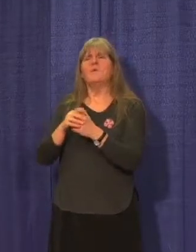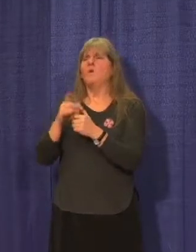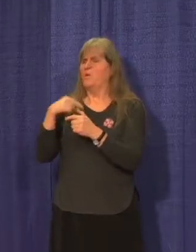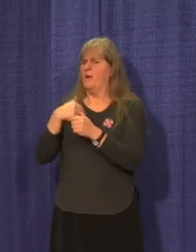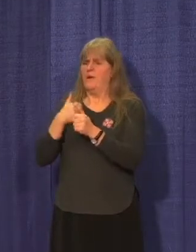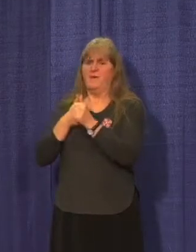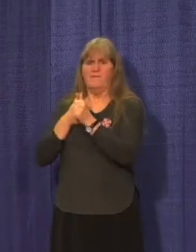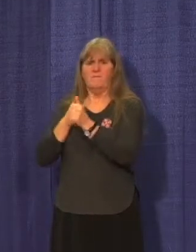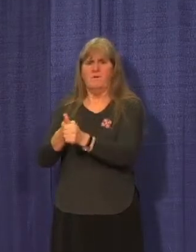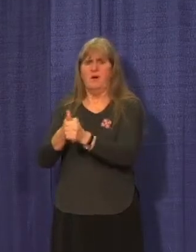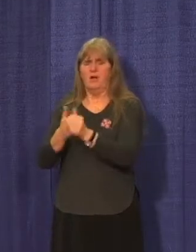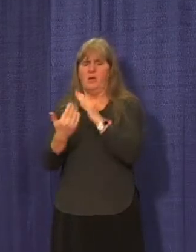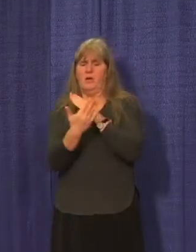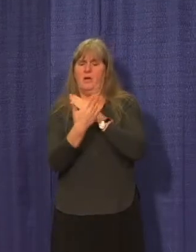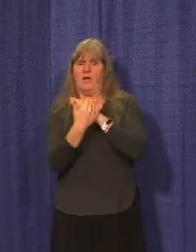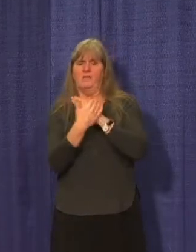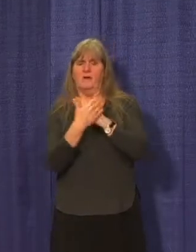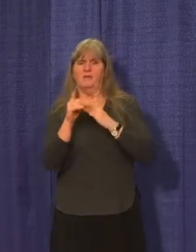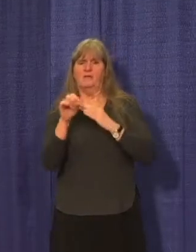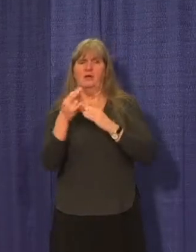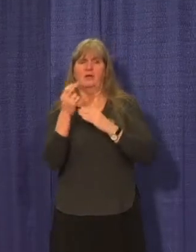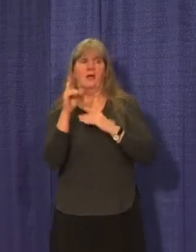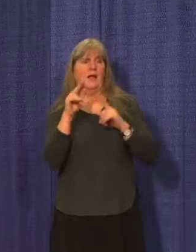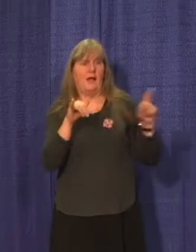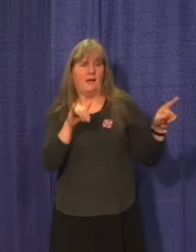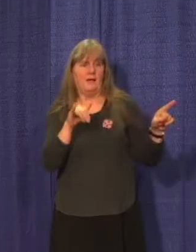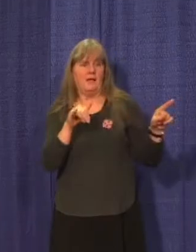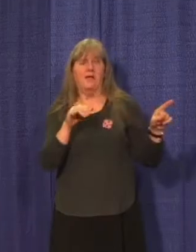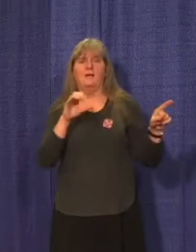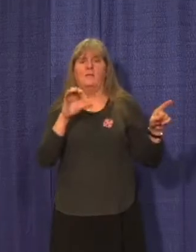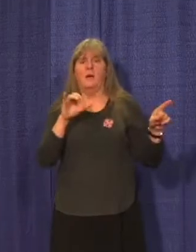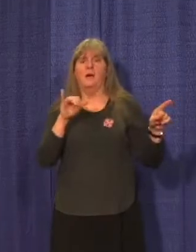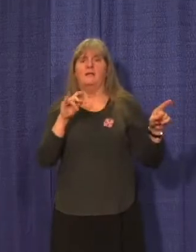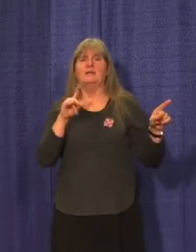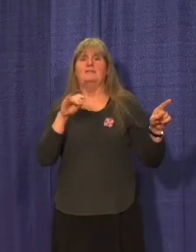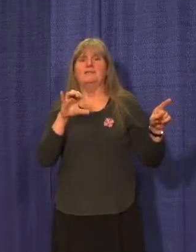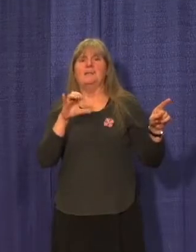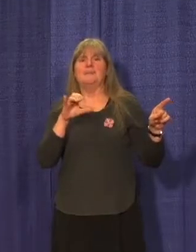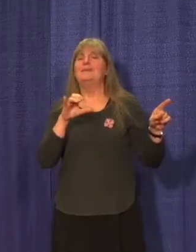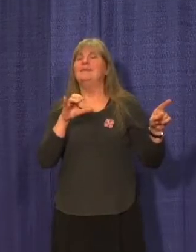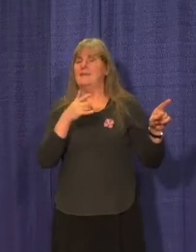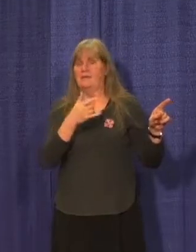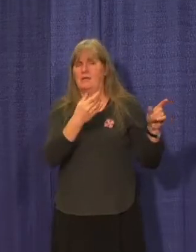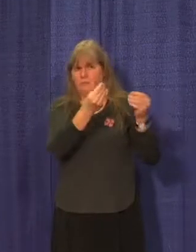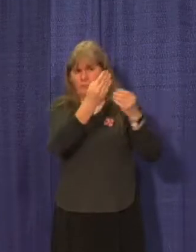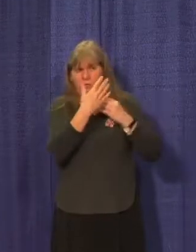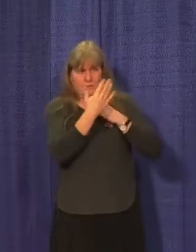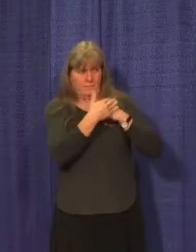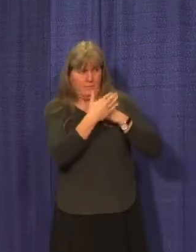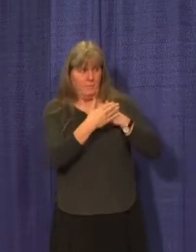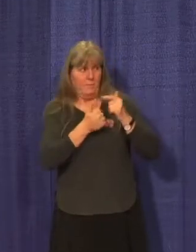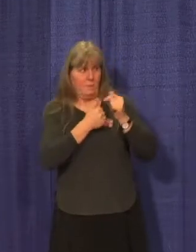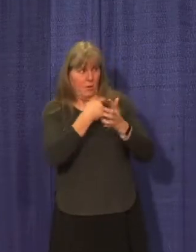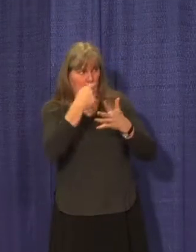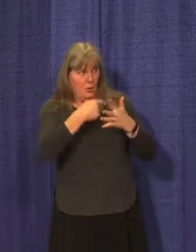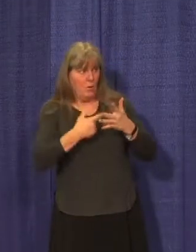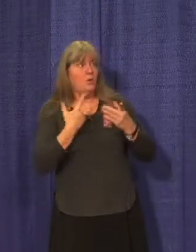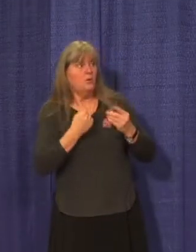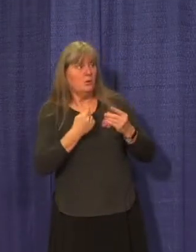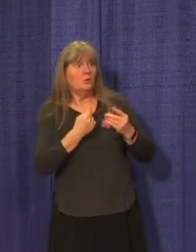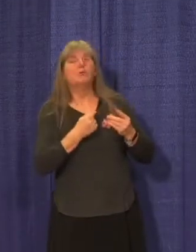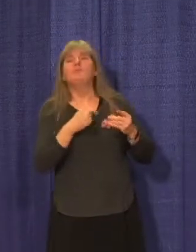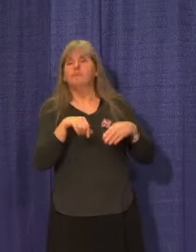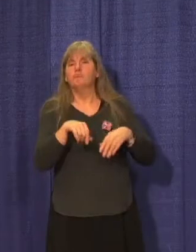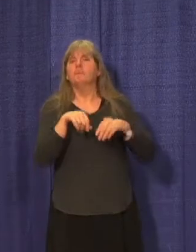follow the advice of the Chief Medical Officer of Health and the UConn Communicable Disease Control Centre, and they would identify